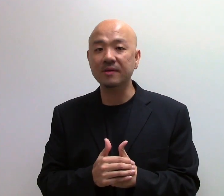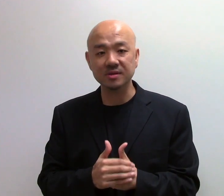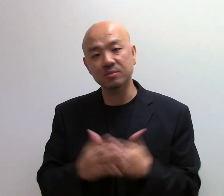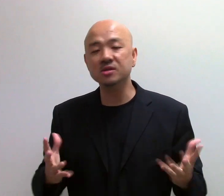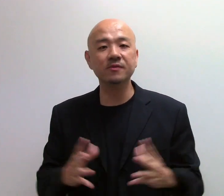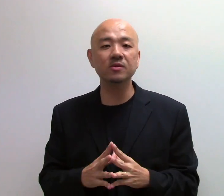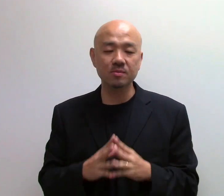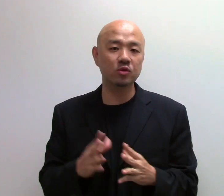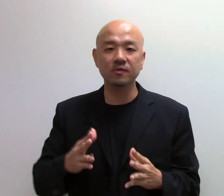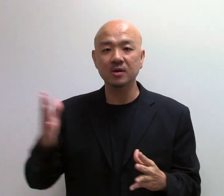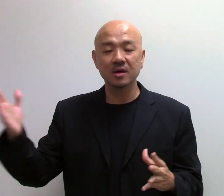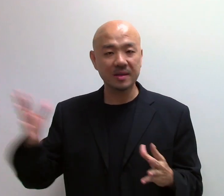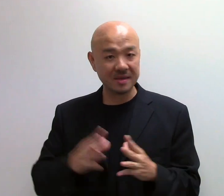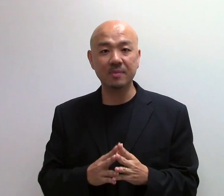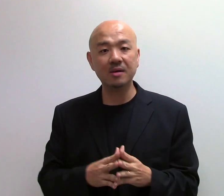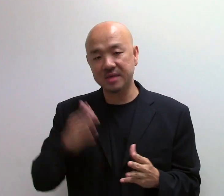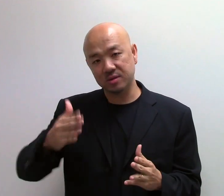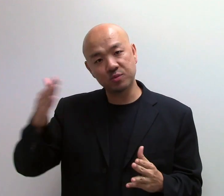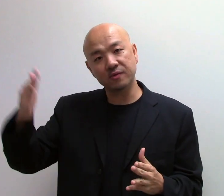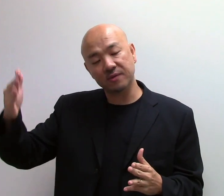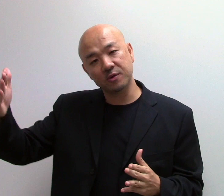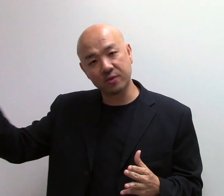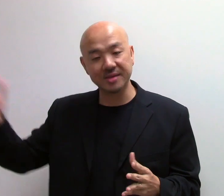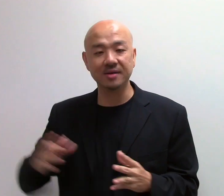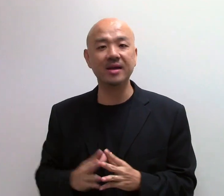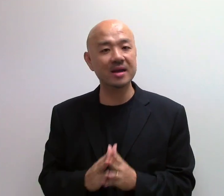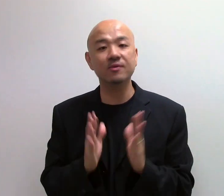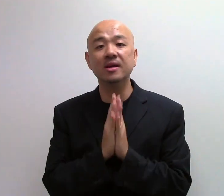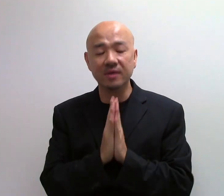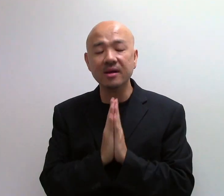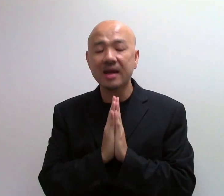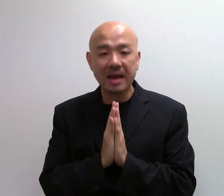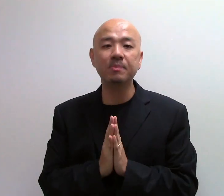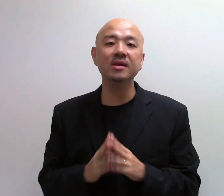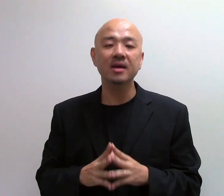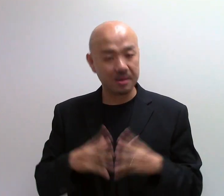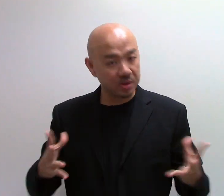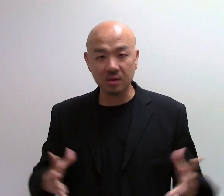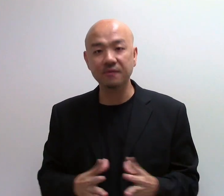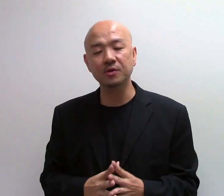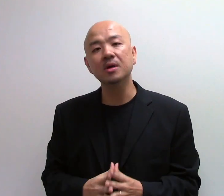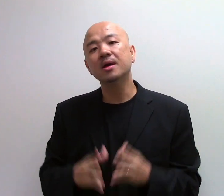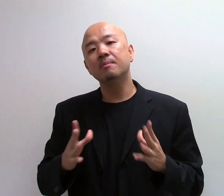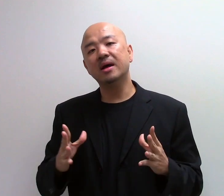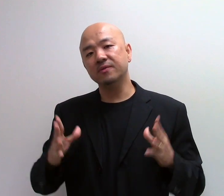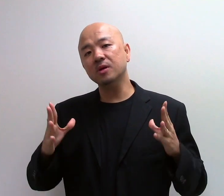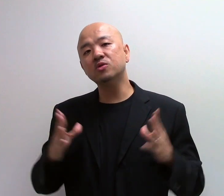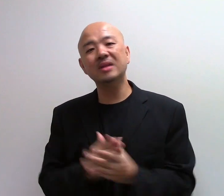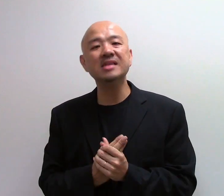Levels. Most of you improved leaps and bounds and you improved a few grades, alright? And I am really very happy and proud of you. But if you want to do last